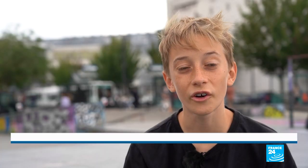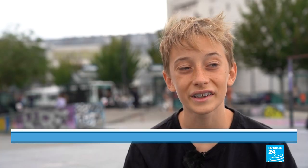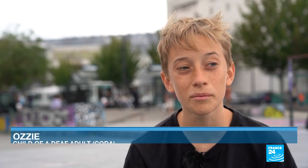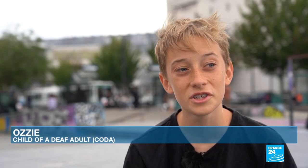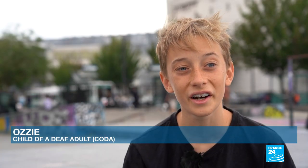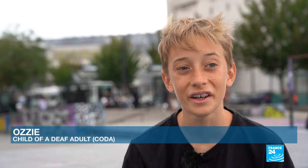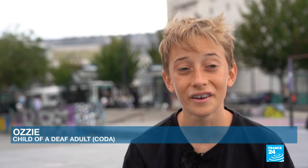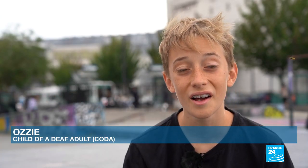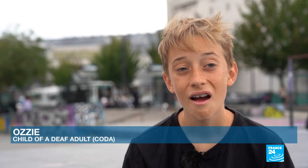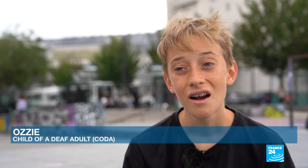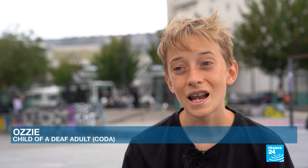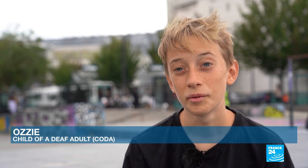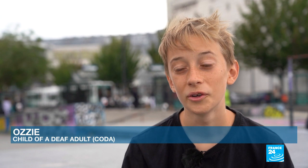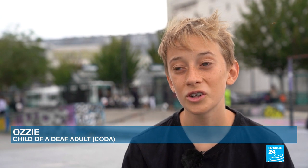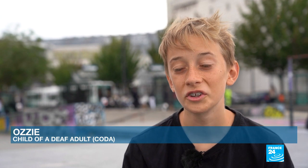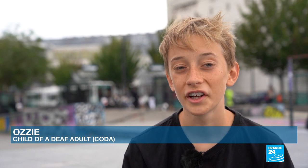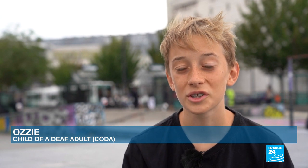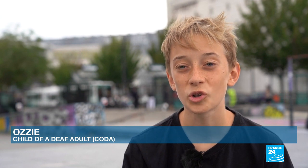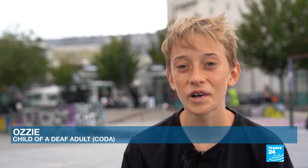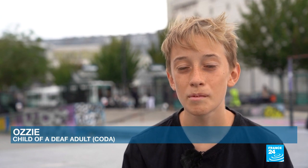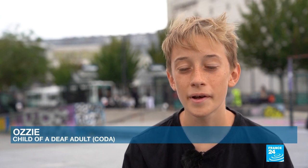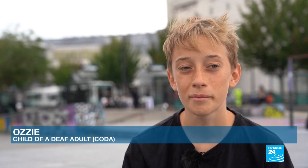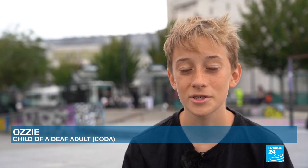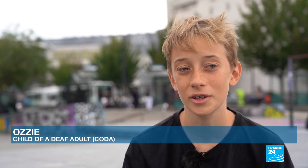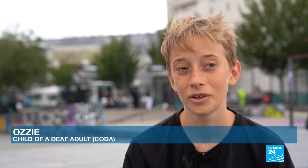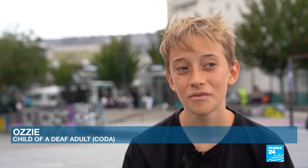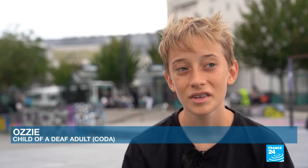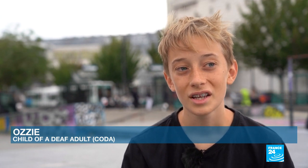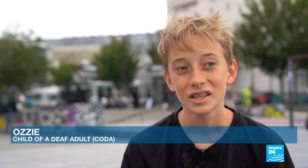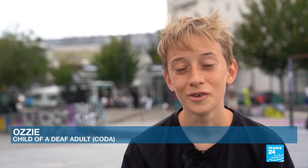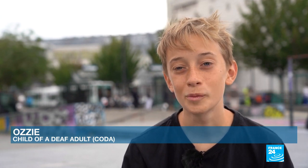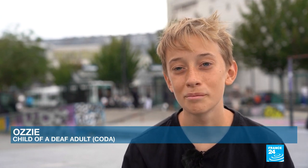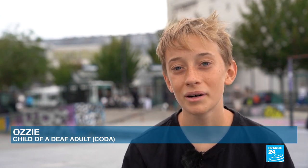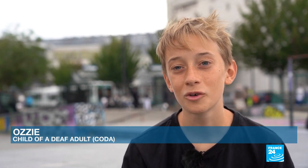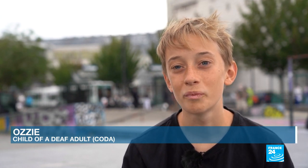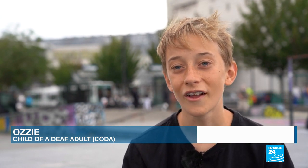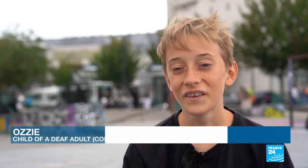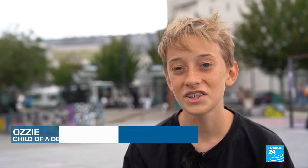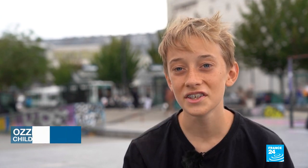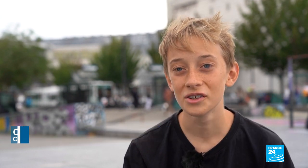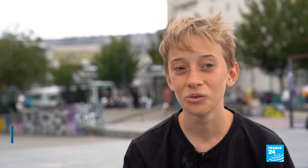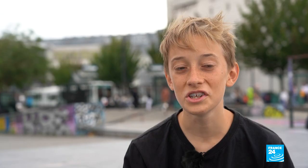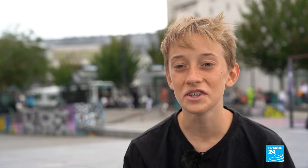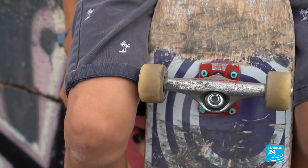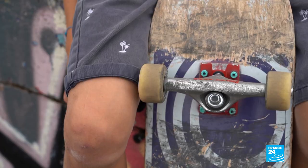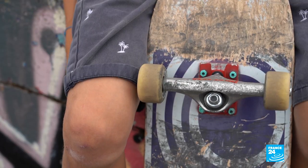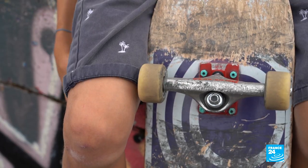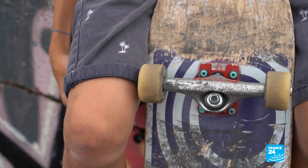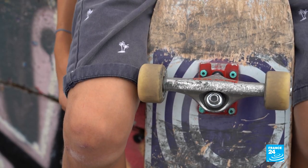Sometimes we get some very weird looks. When we go to a restaurant, for example, they don't understand that we're using sign language. They try and speak to